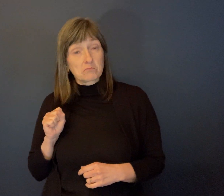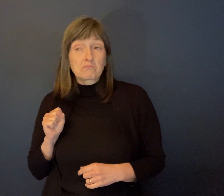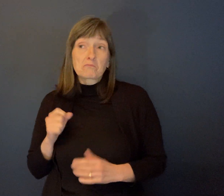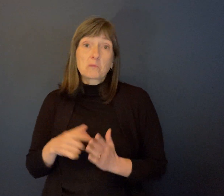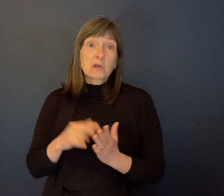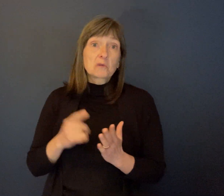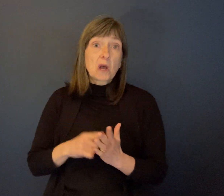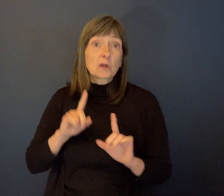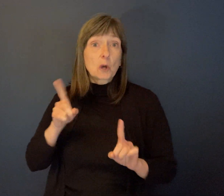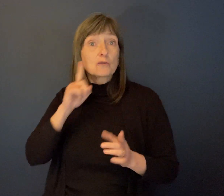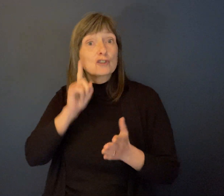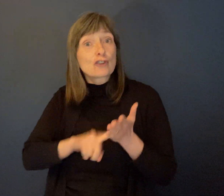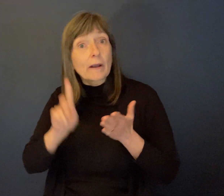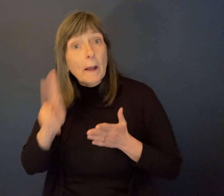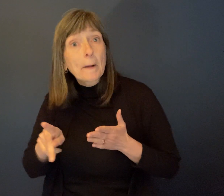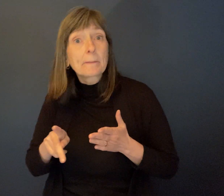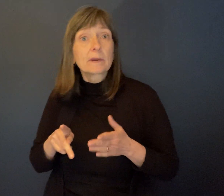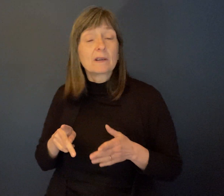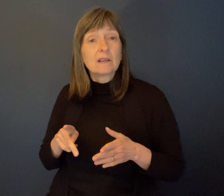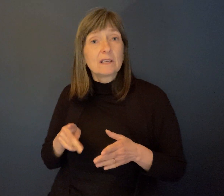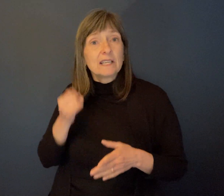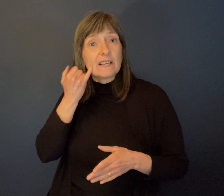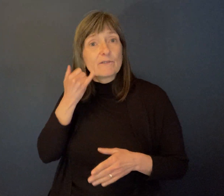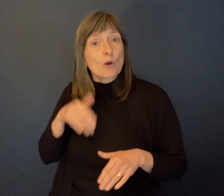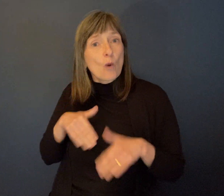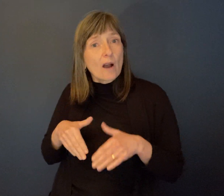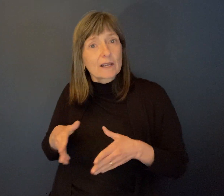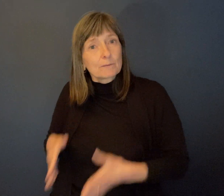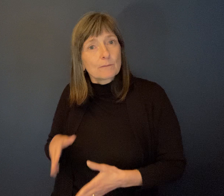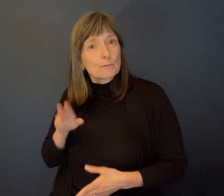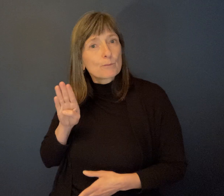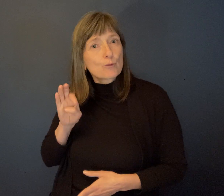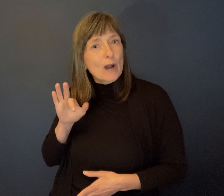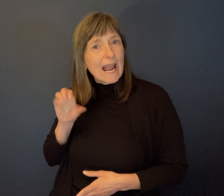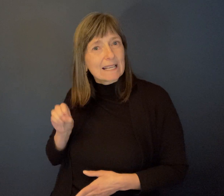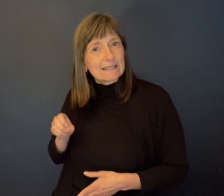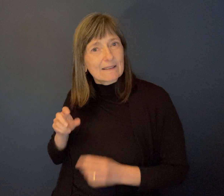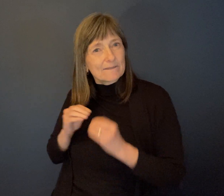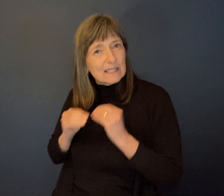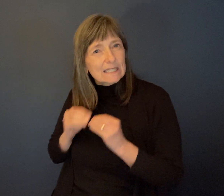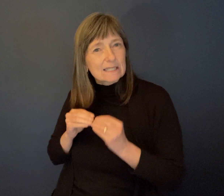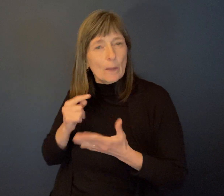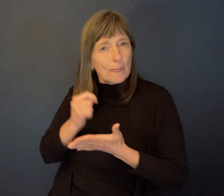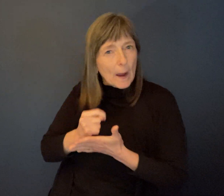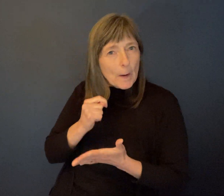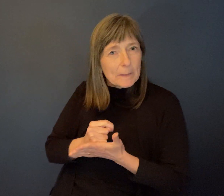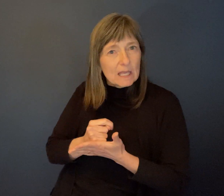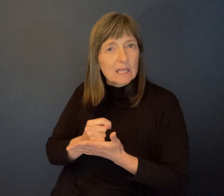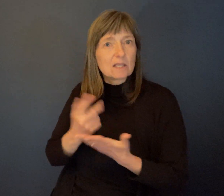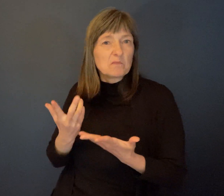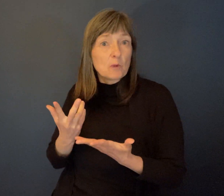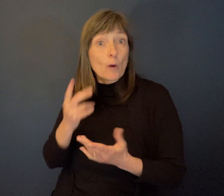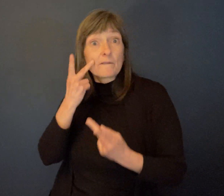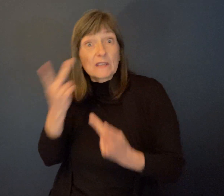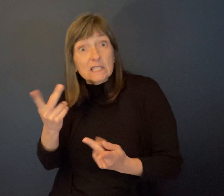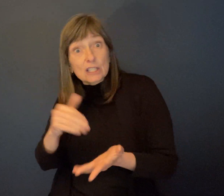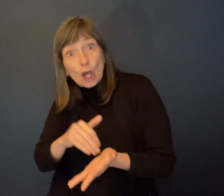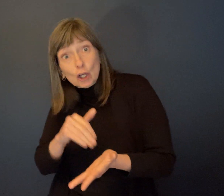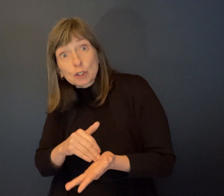then for checkups, get your brace fixed or in for some physiotherapy, but just to come in for a clinic. So we'd come in for a clinic